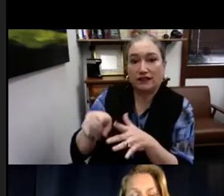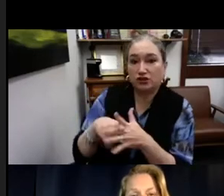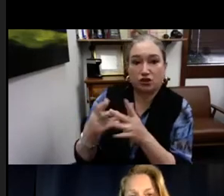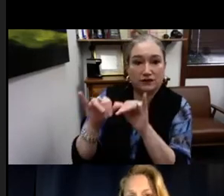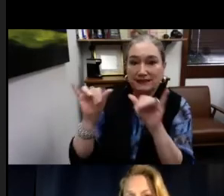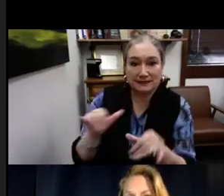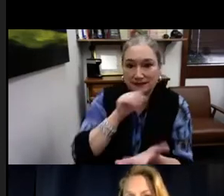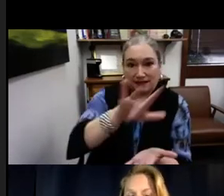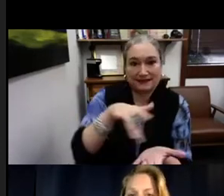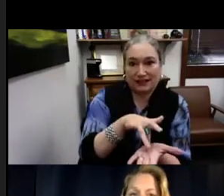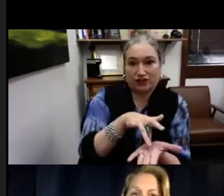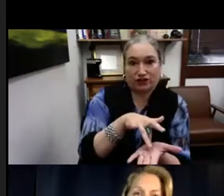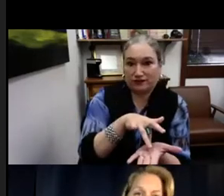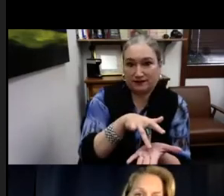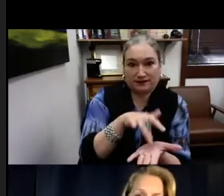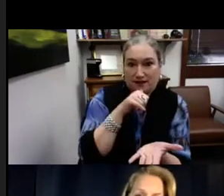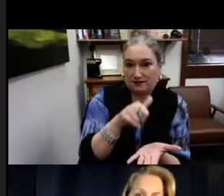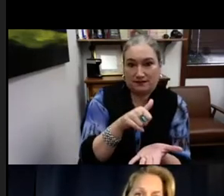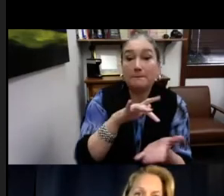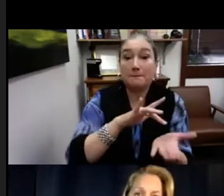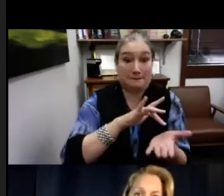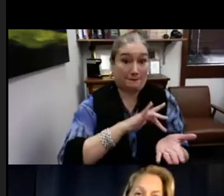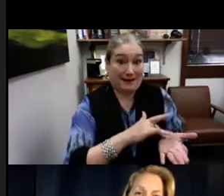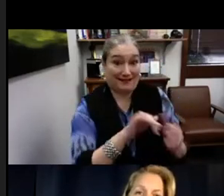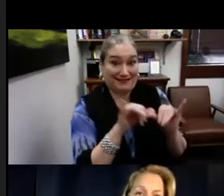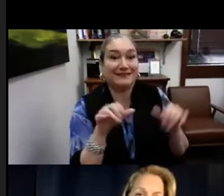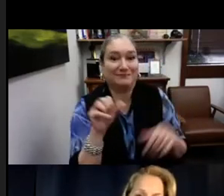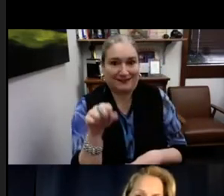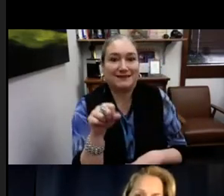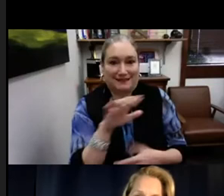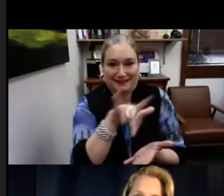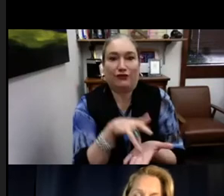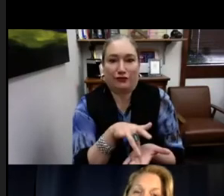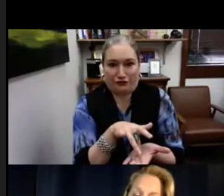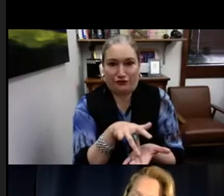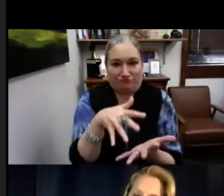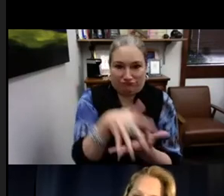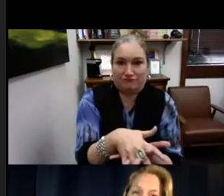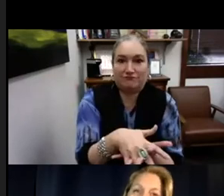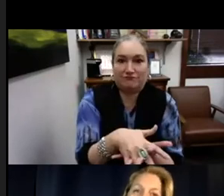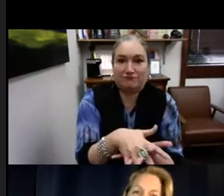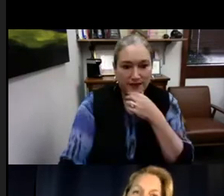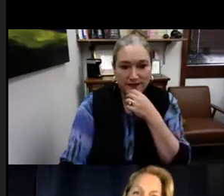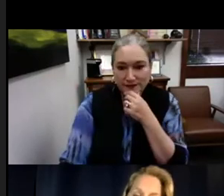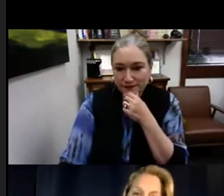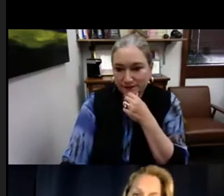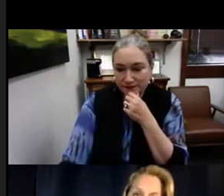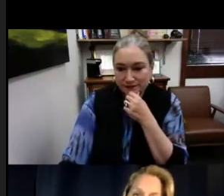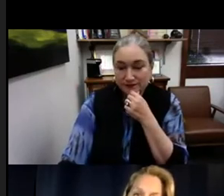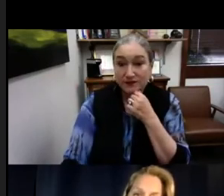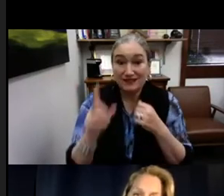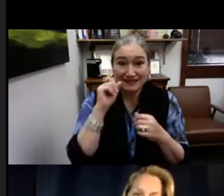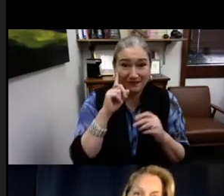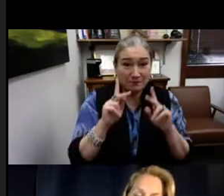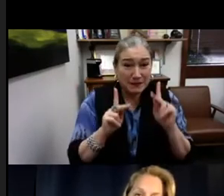newborn hearing screening system or an early start system. That's not where they're centered is. That's where the medical model is ingrained